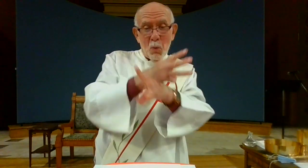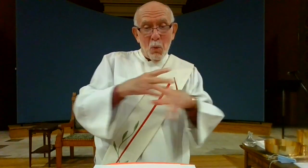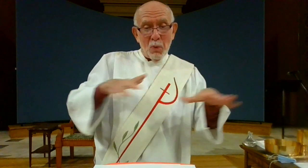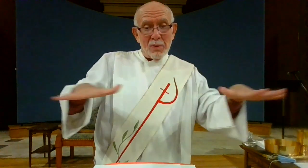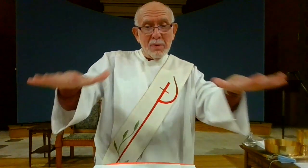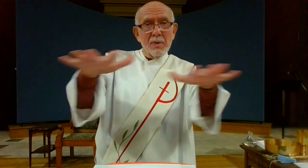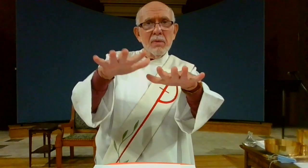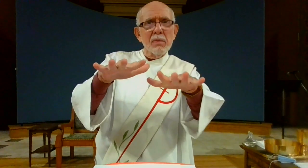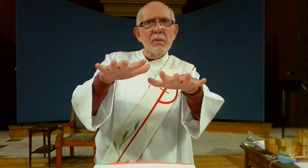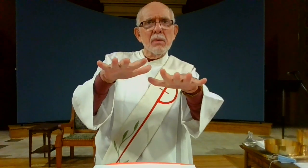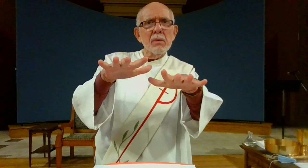Our lives in this world